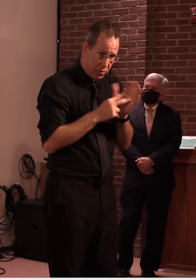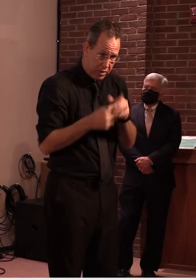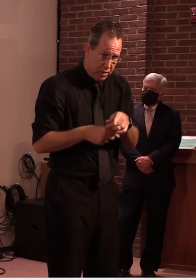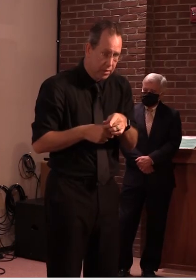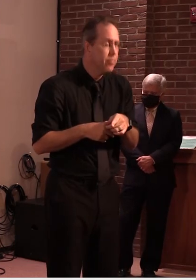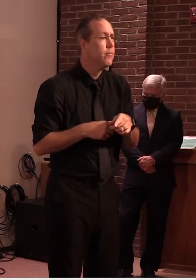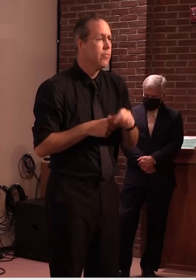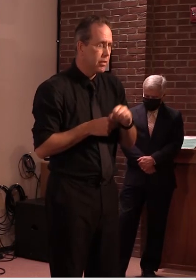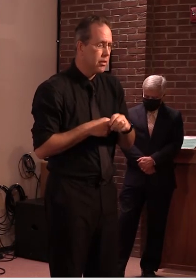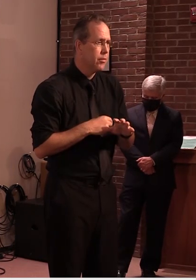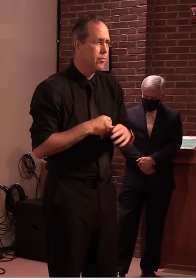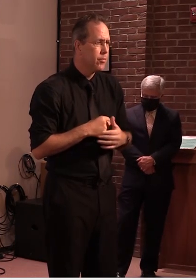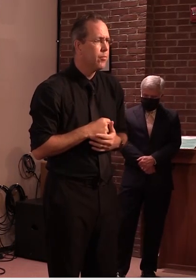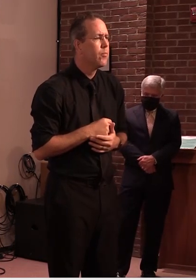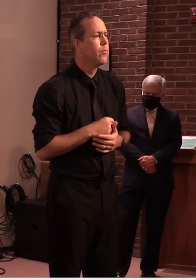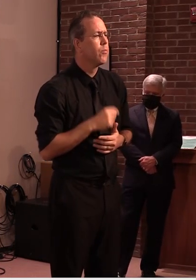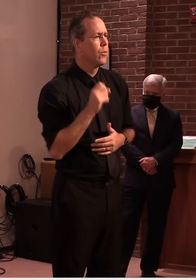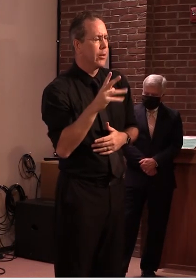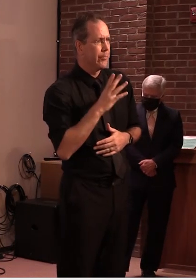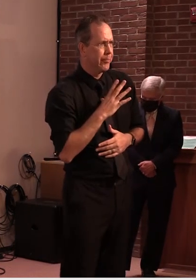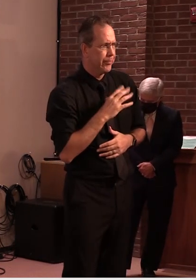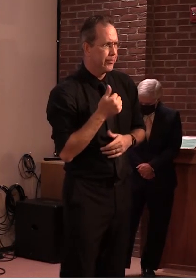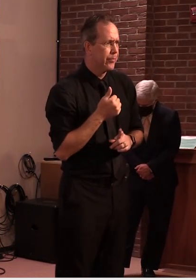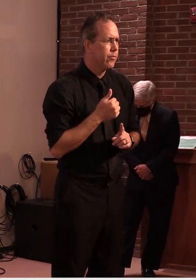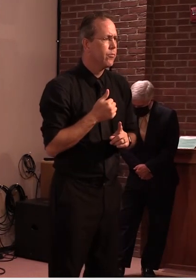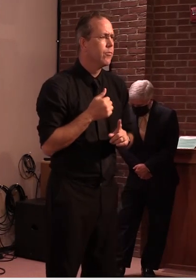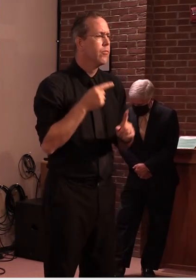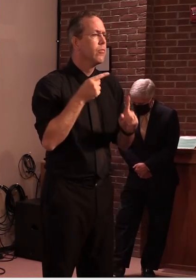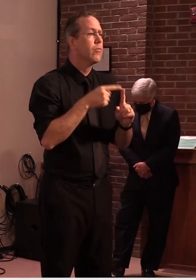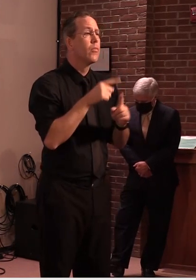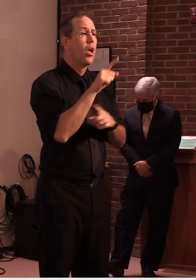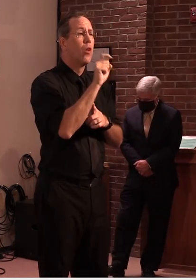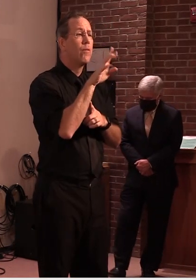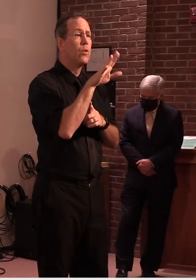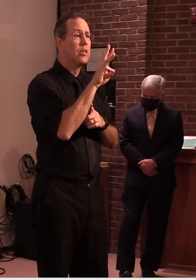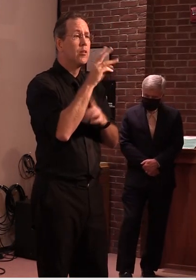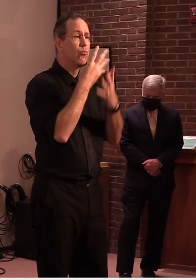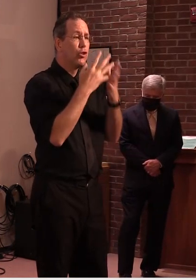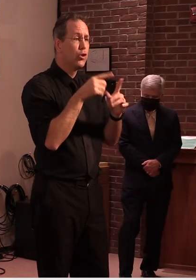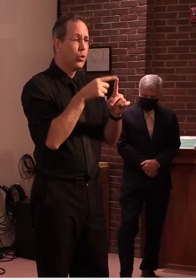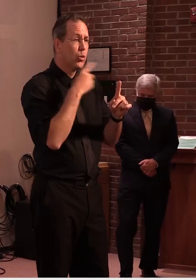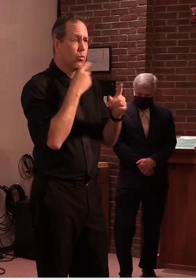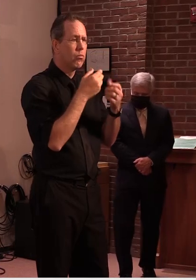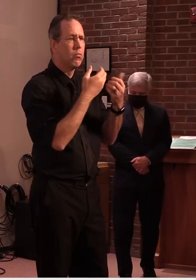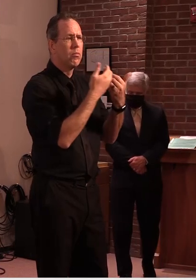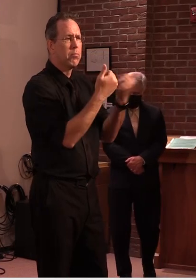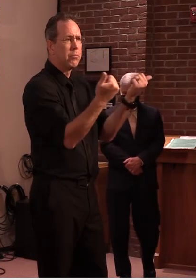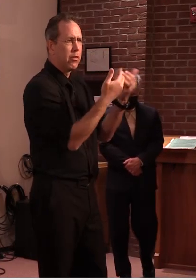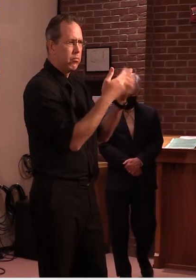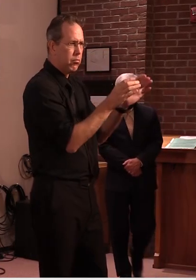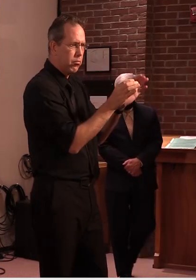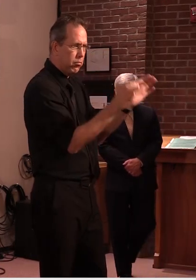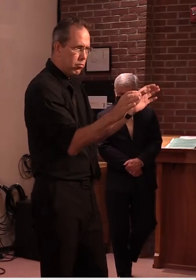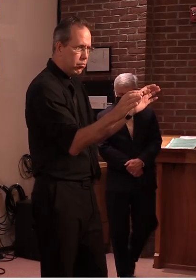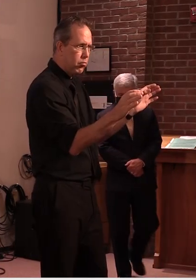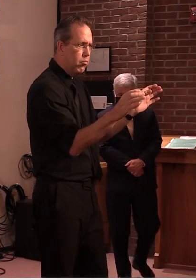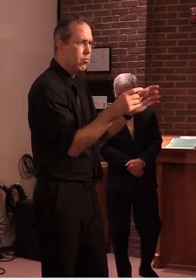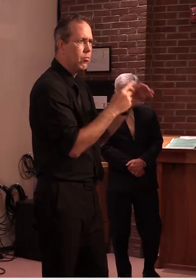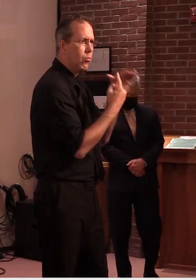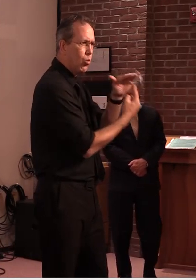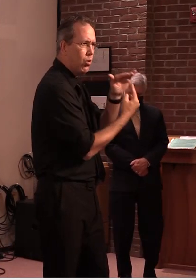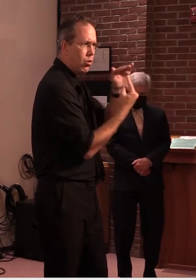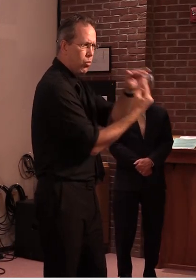146 inmates are separated um into two separate areas um isolated what i would call medical